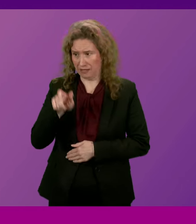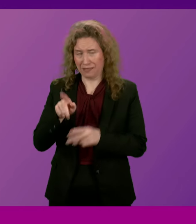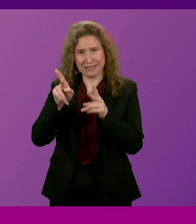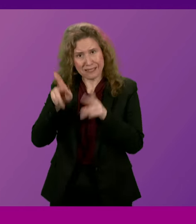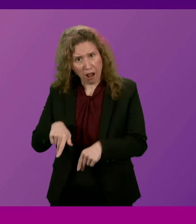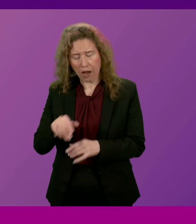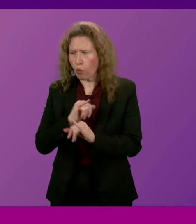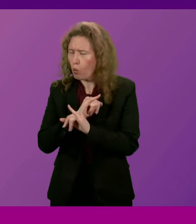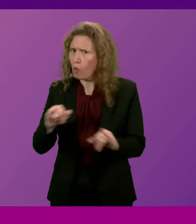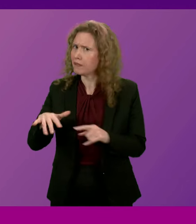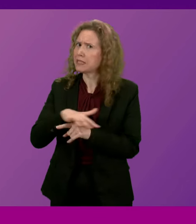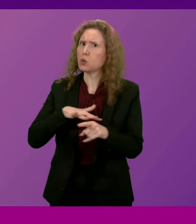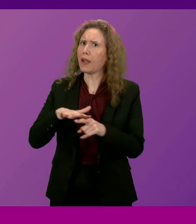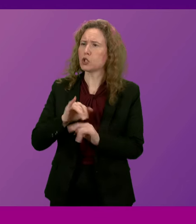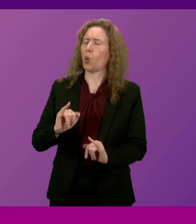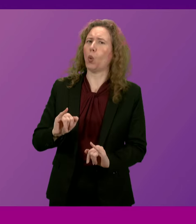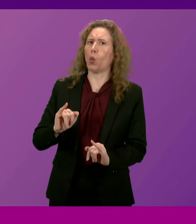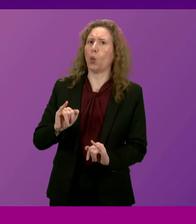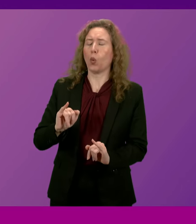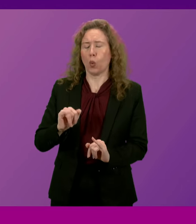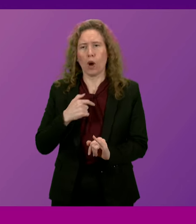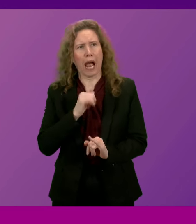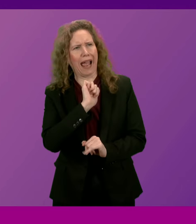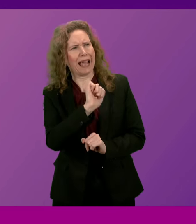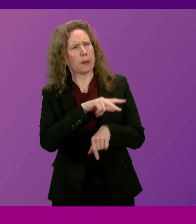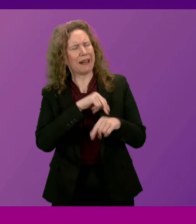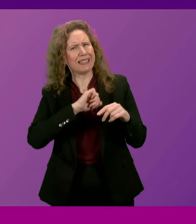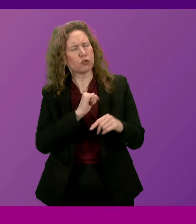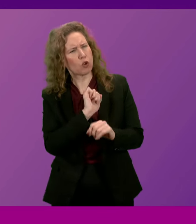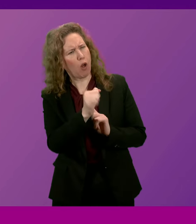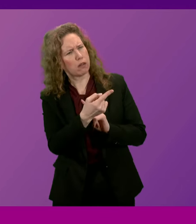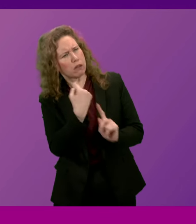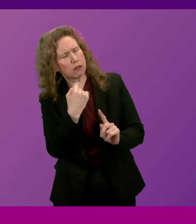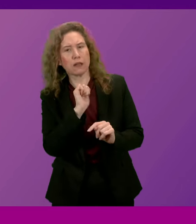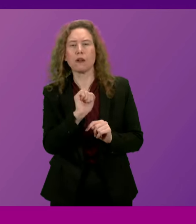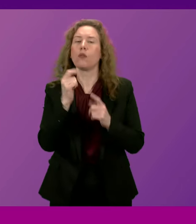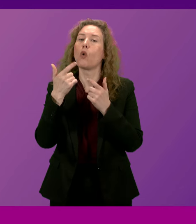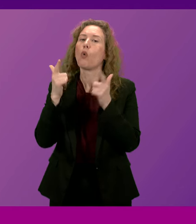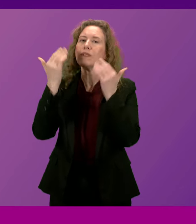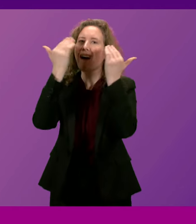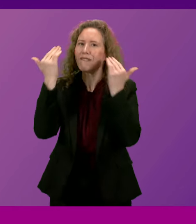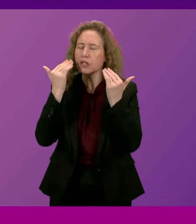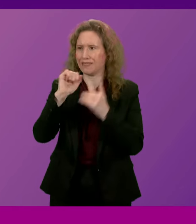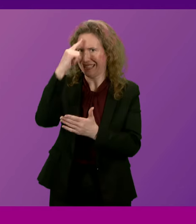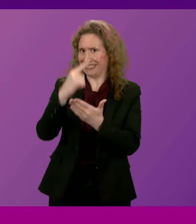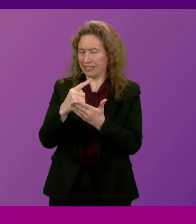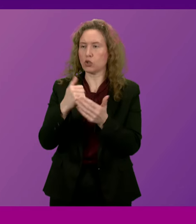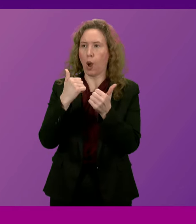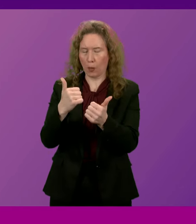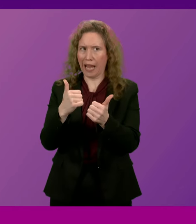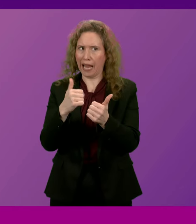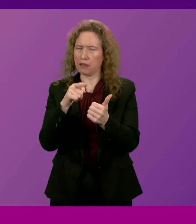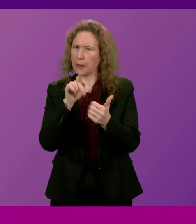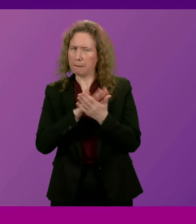circumstances. And the response from Police Scotland, following the decision by the Lord Advocate, is one that clearly